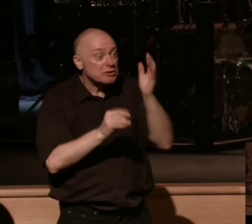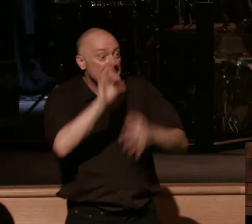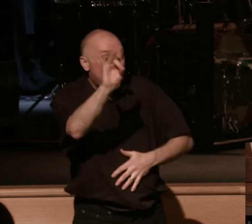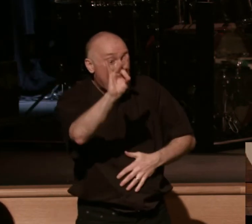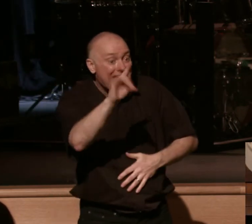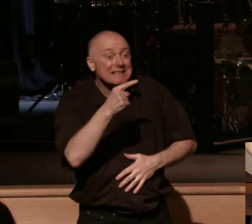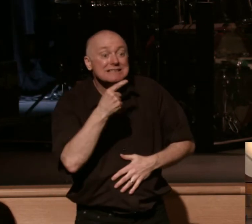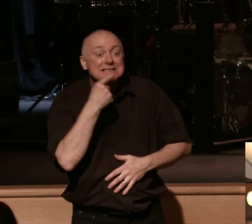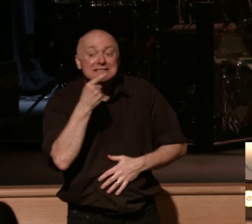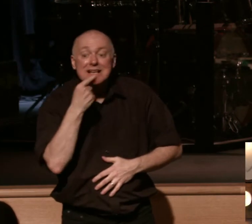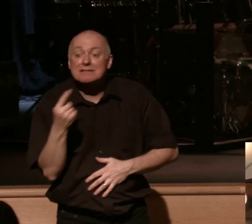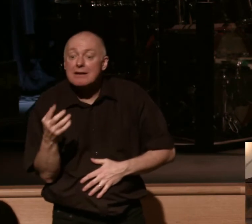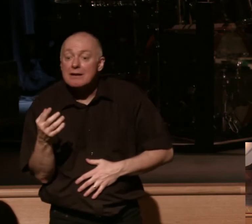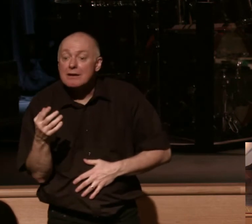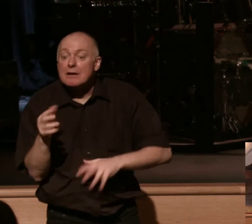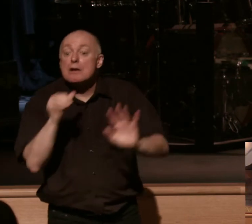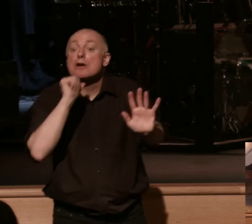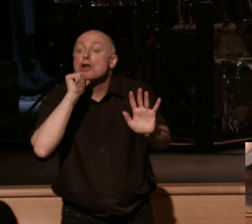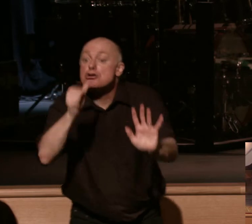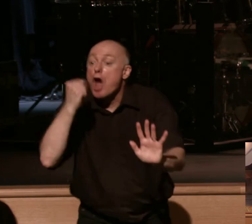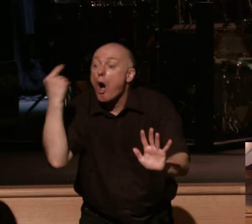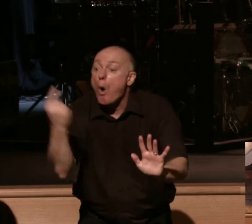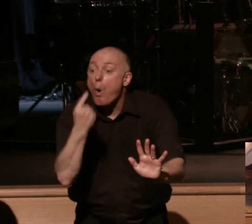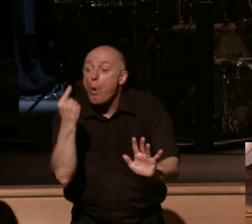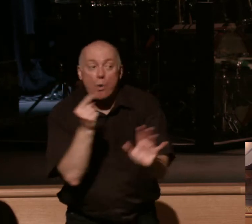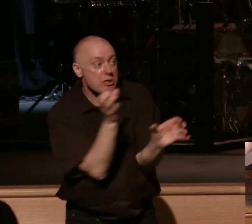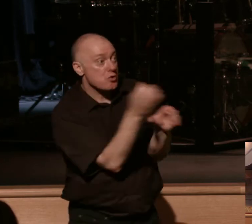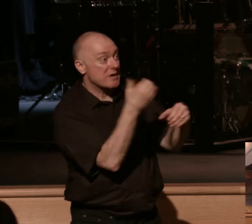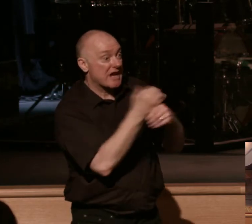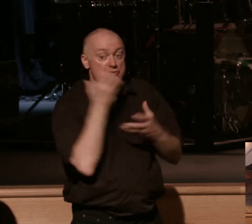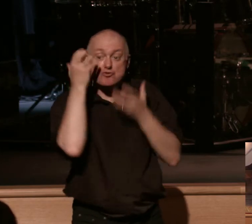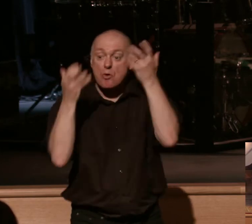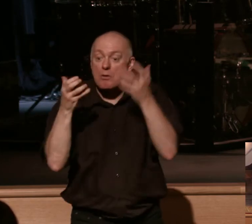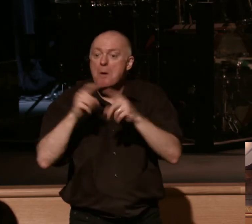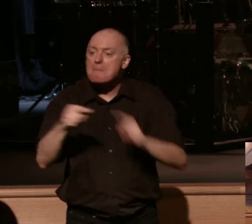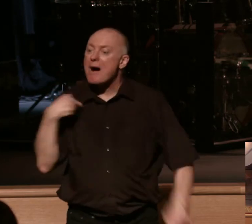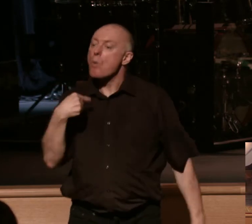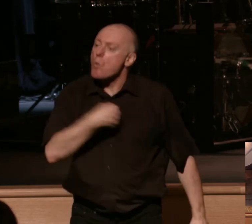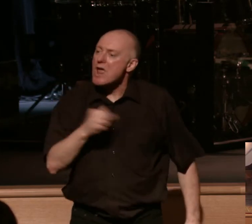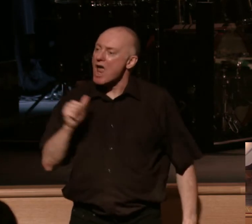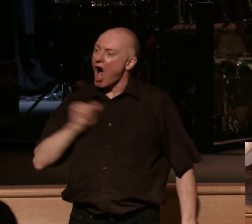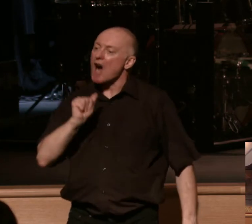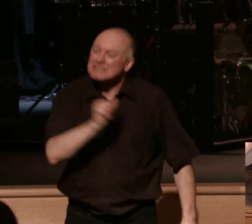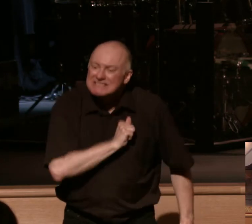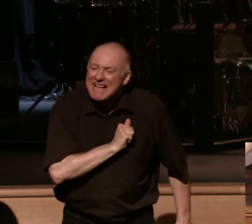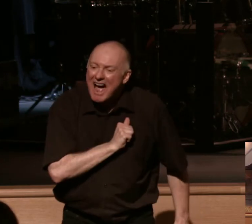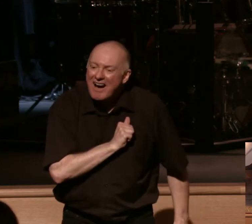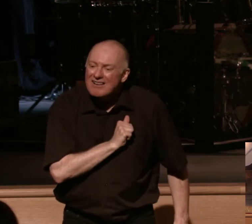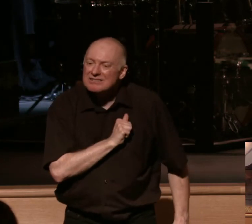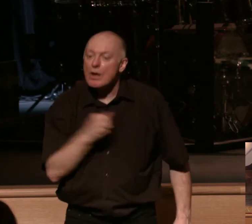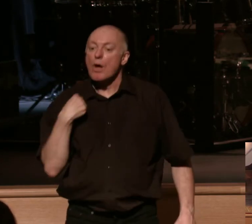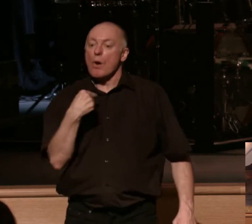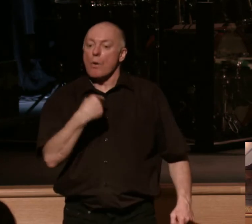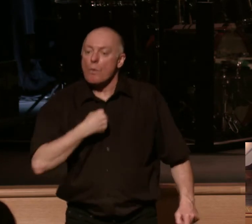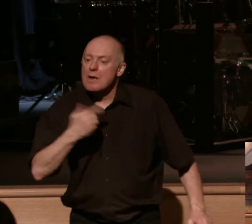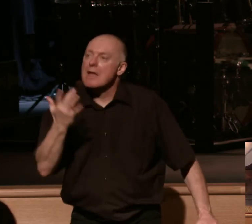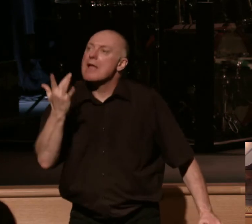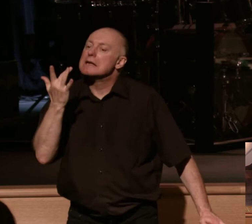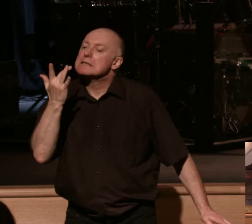it says this not only the creation groans but we ourselves who have the first fruits of the spirit we